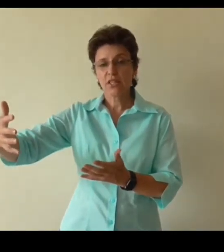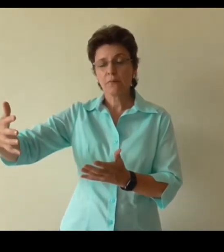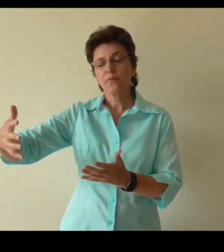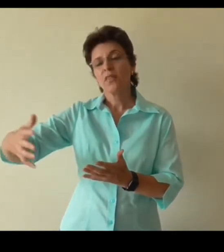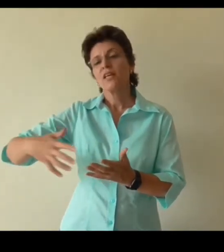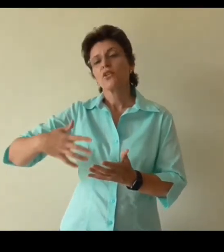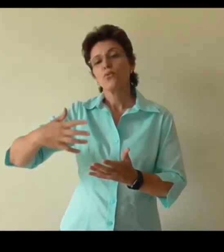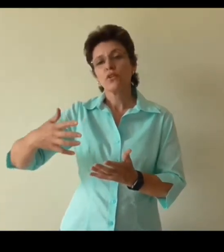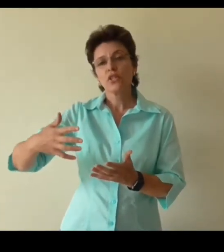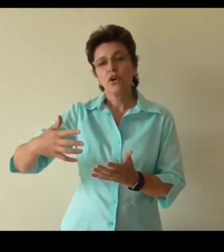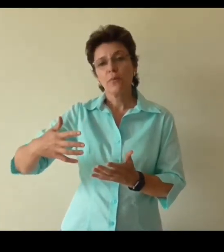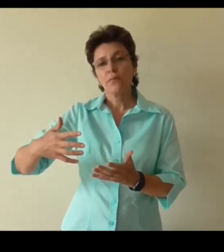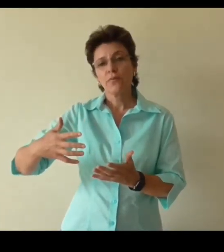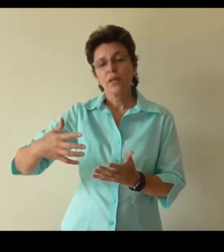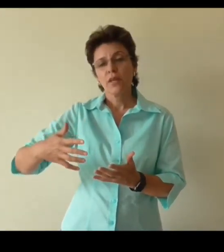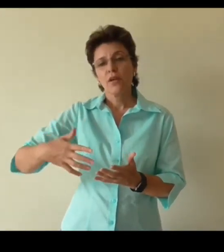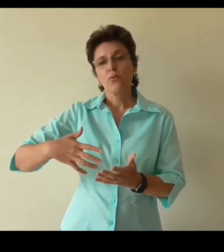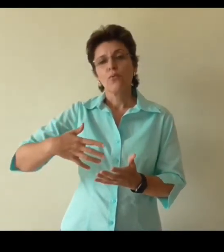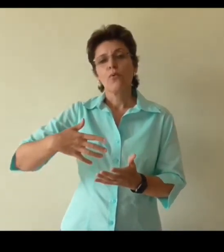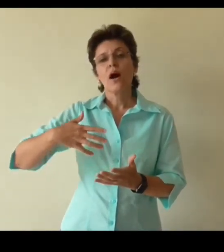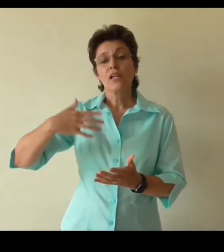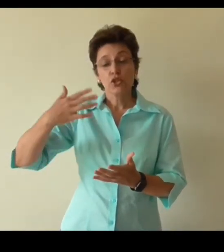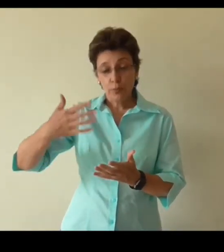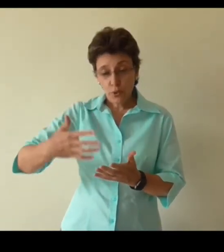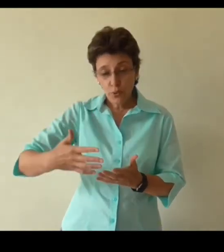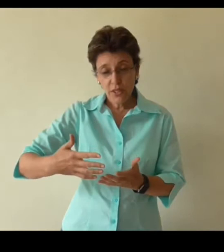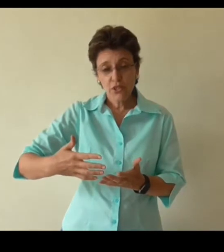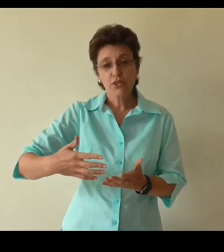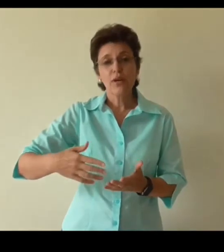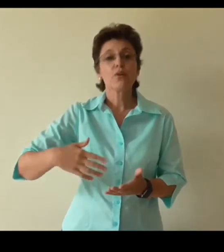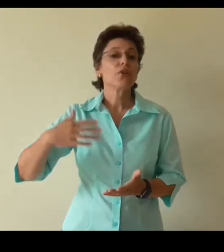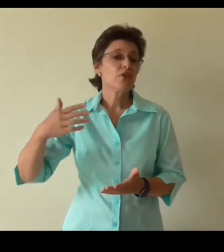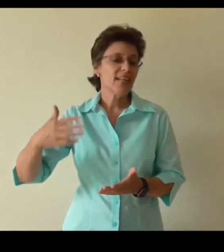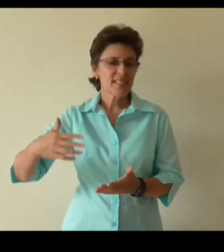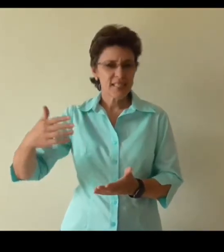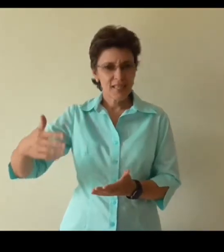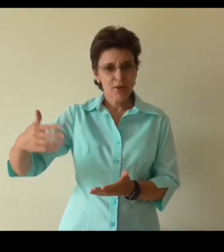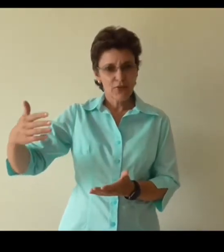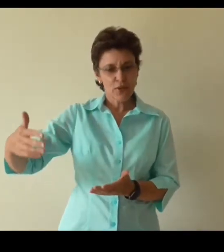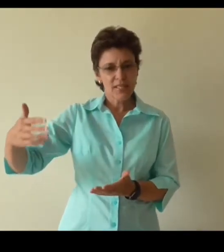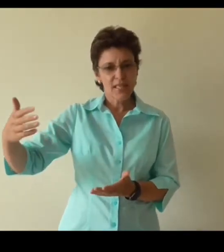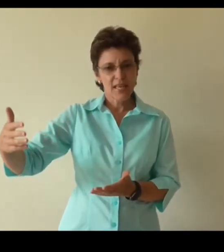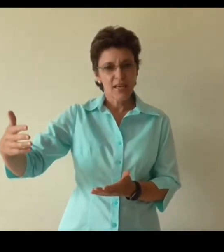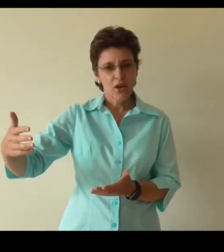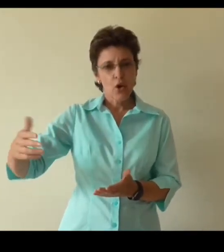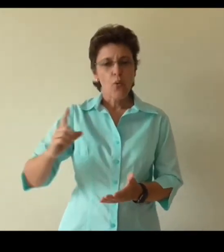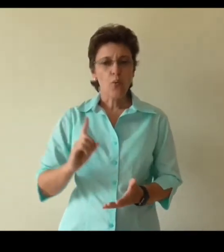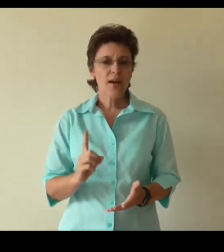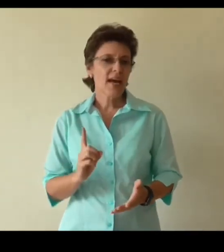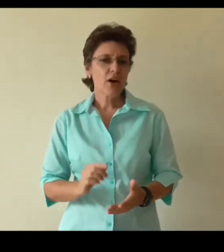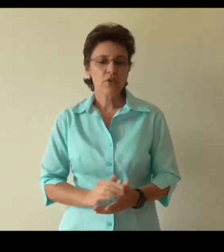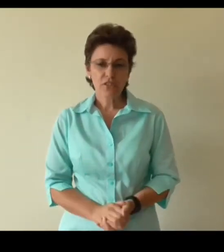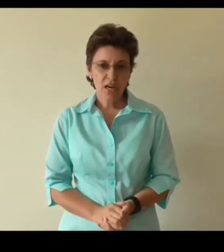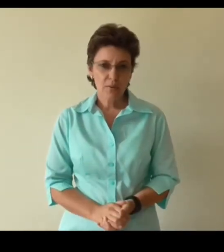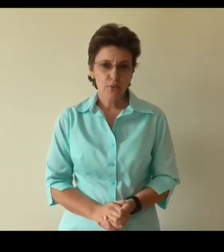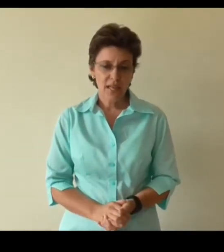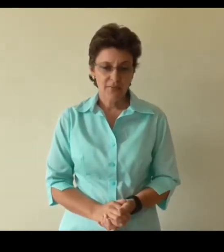the words are I'll stop talking to you and when you next hear my voice again one hour of time will have